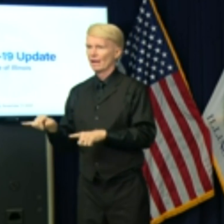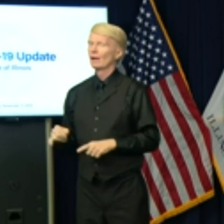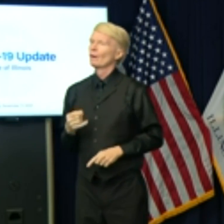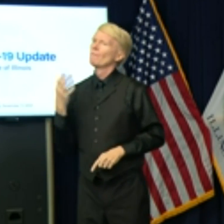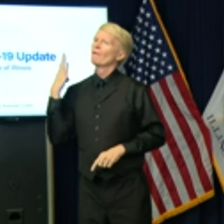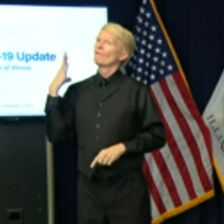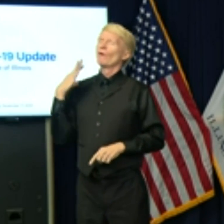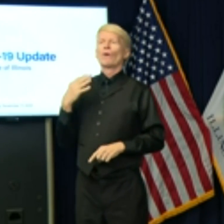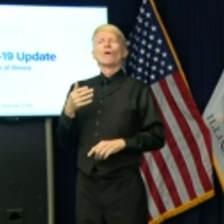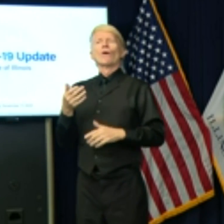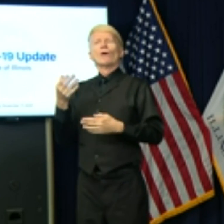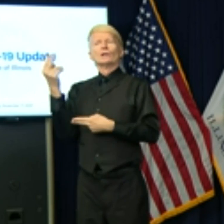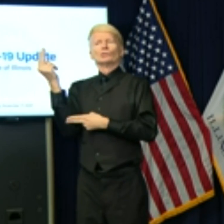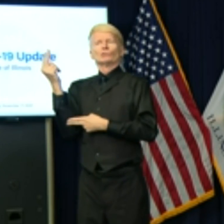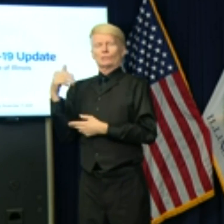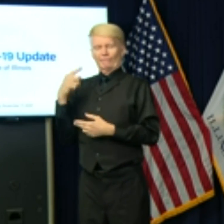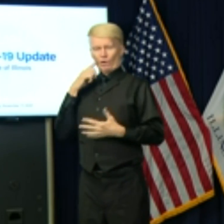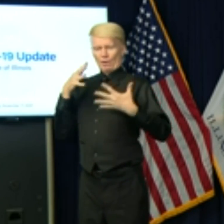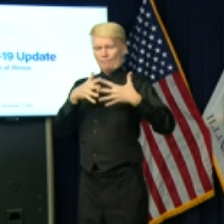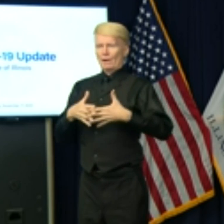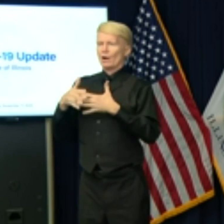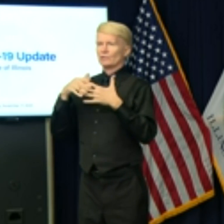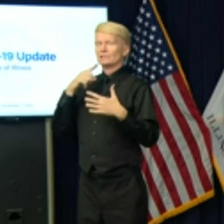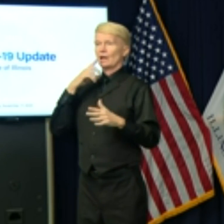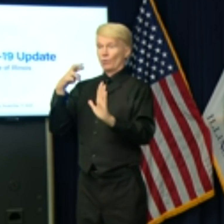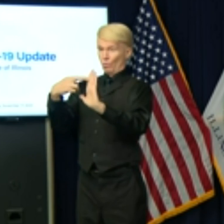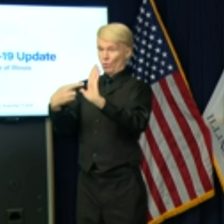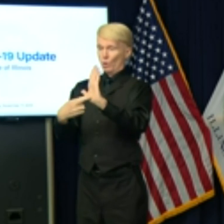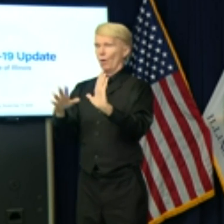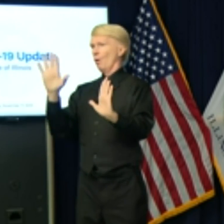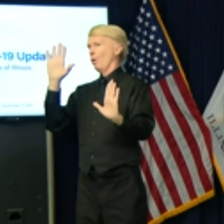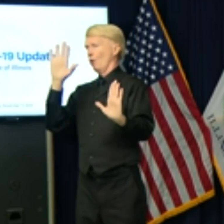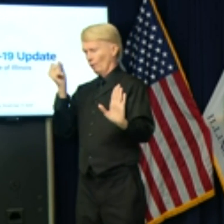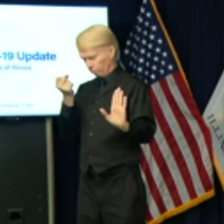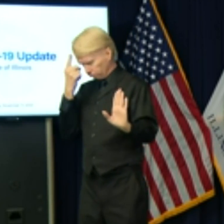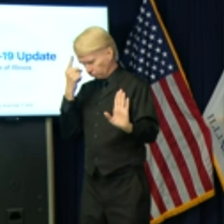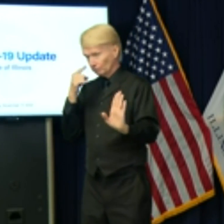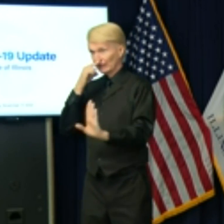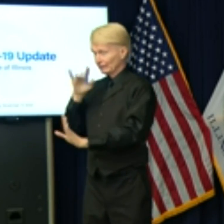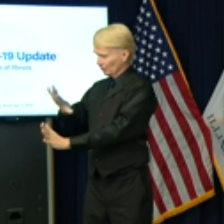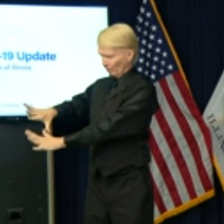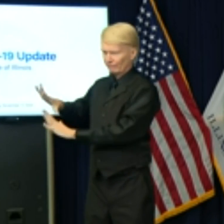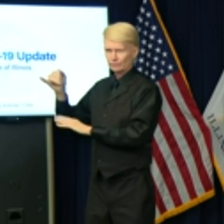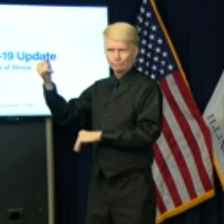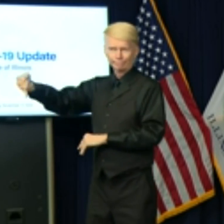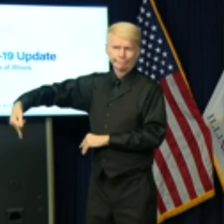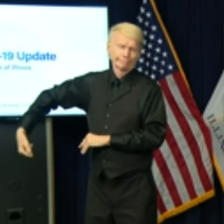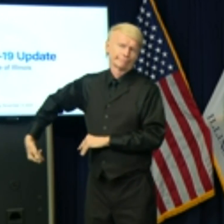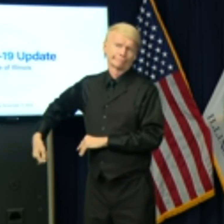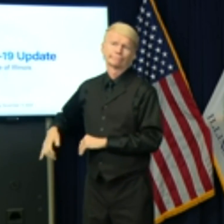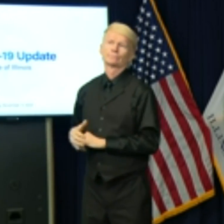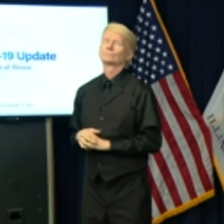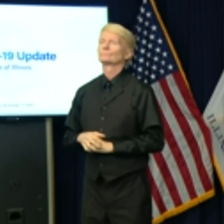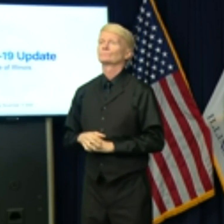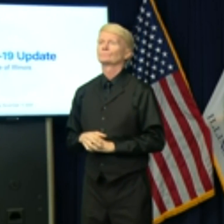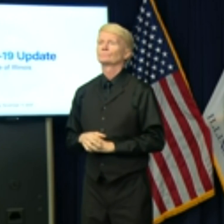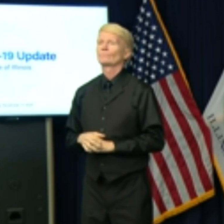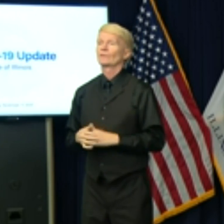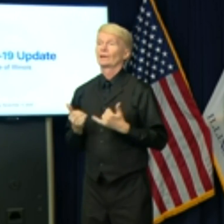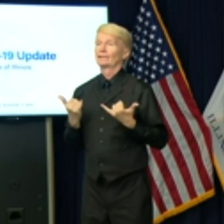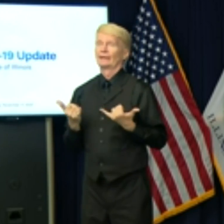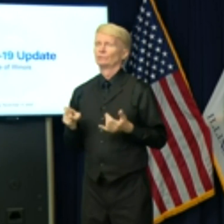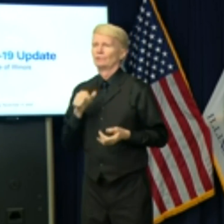politics when the rule was sacrosanct. Kids are off limits. This should not be